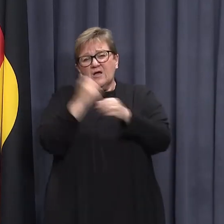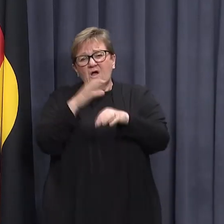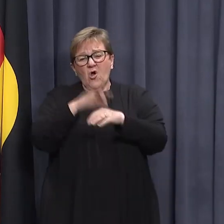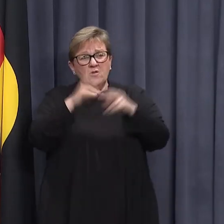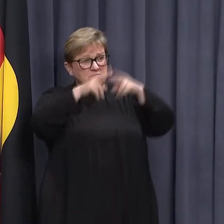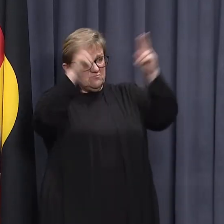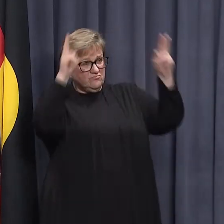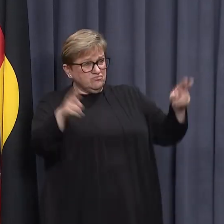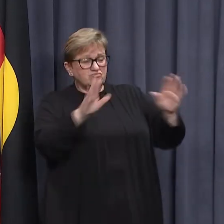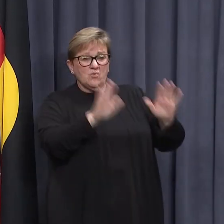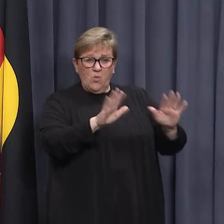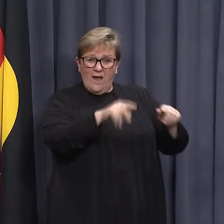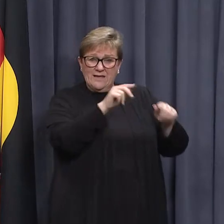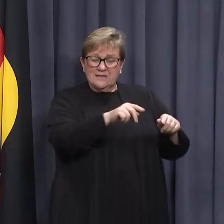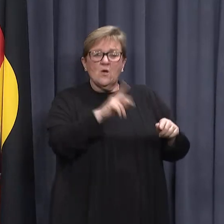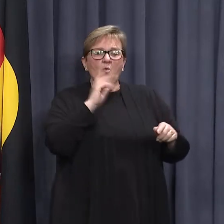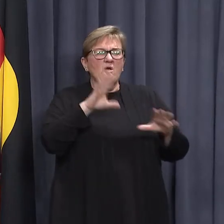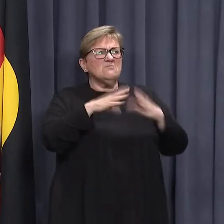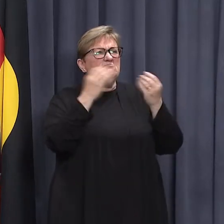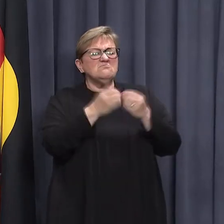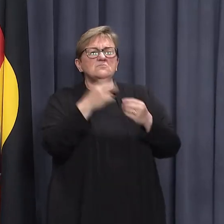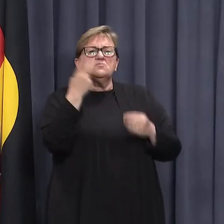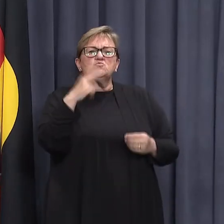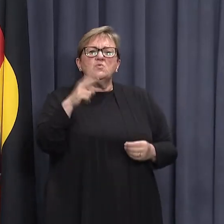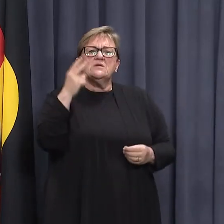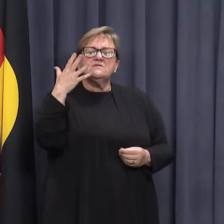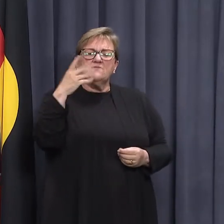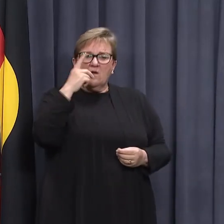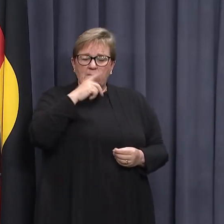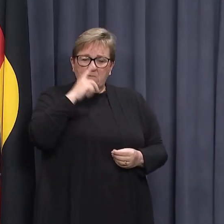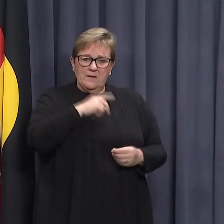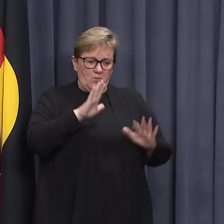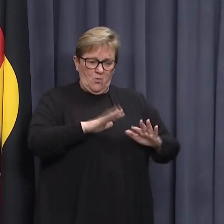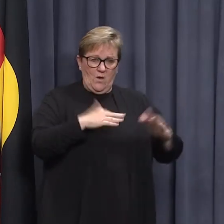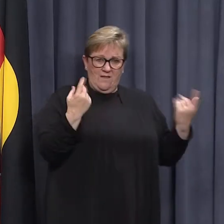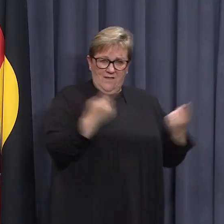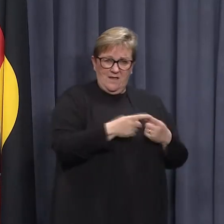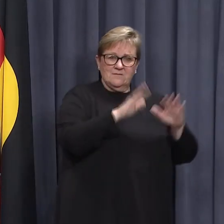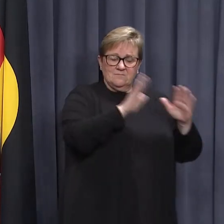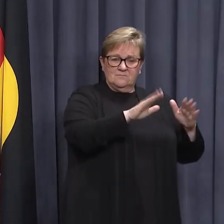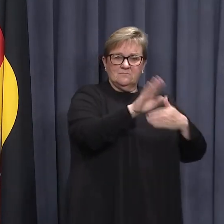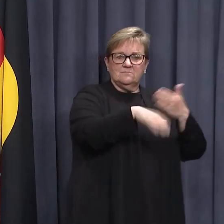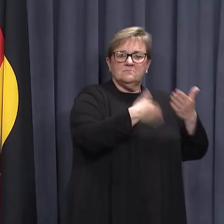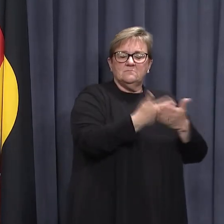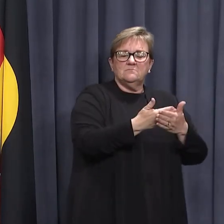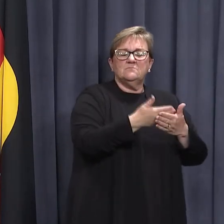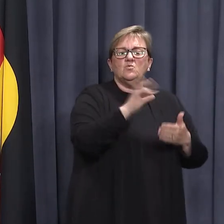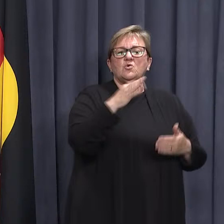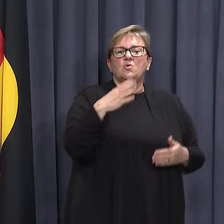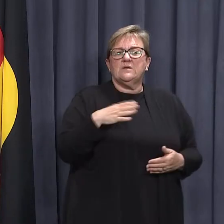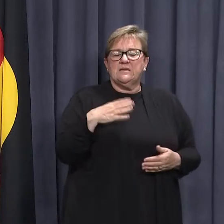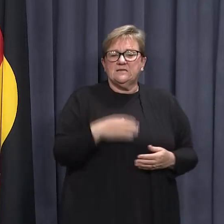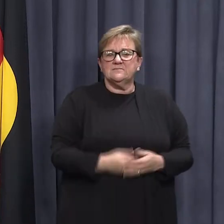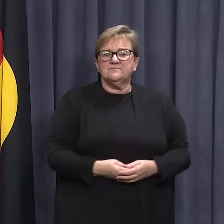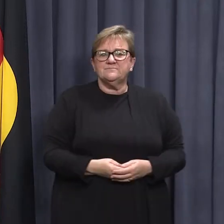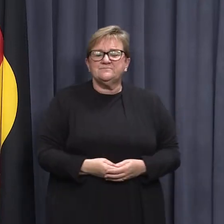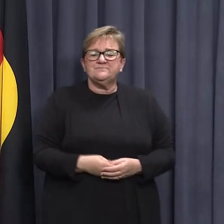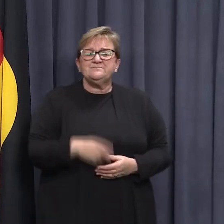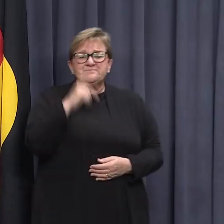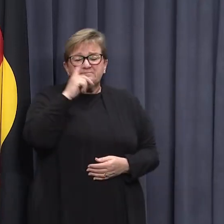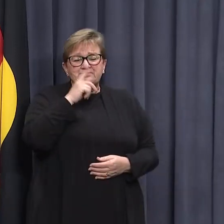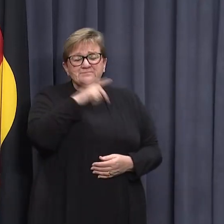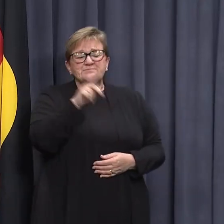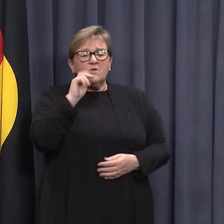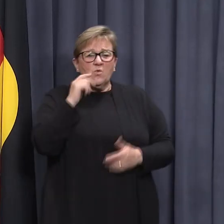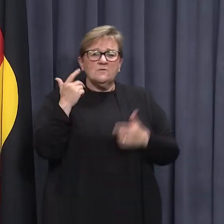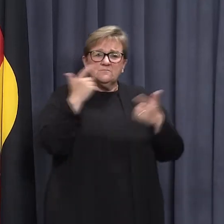Marcare waiting area will comfortably accommodate 25 patients and will remain in place until it is no longer needed. Patients will be